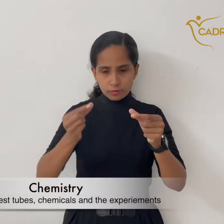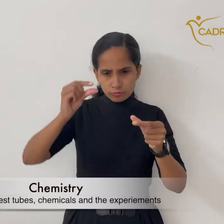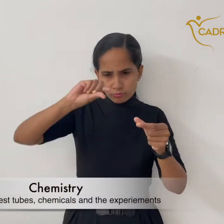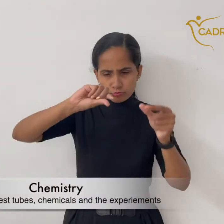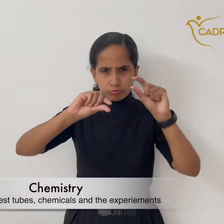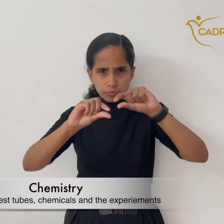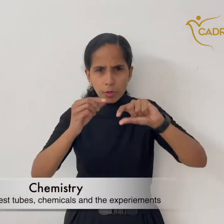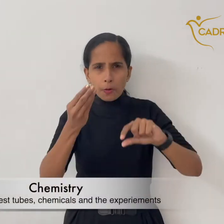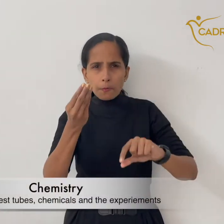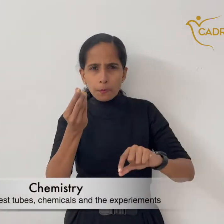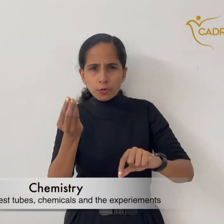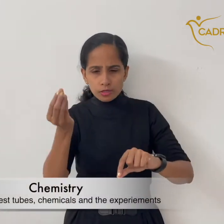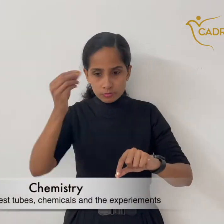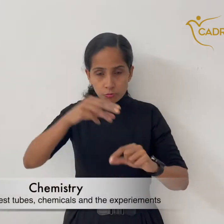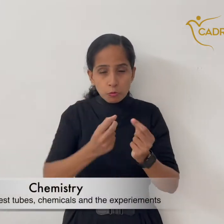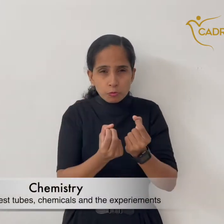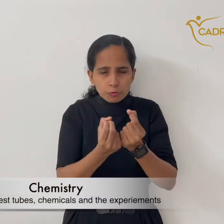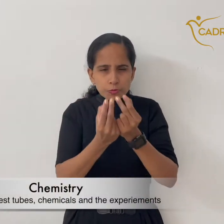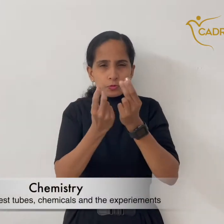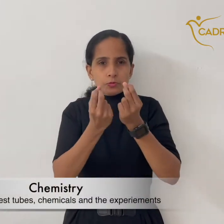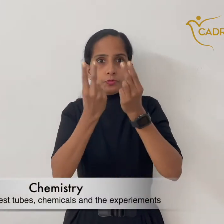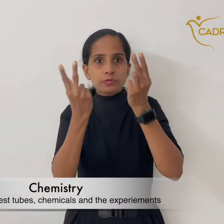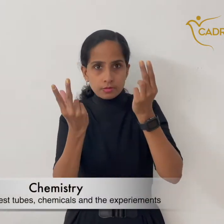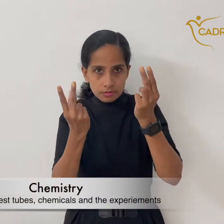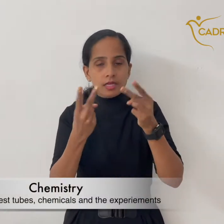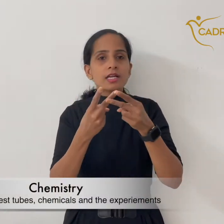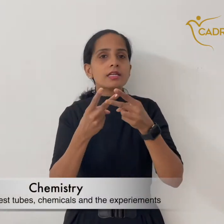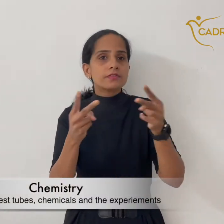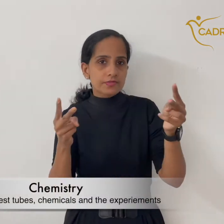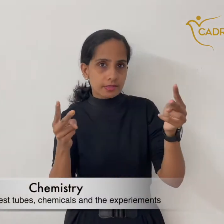Chemistry Signing the chemicals test tube and experiment